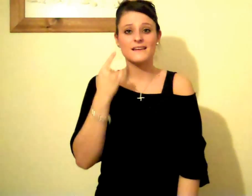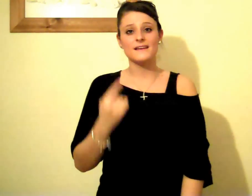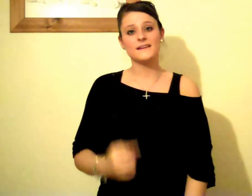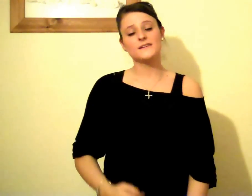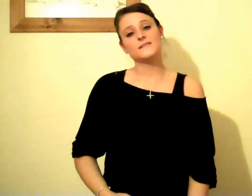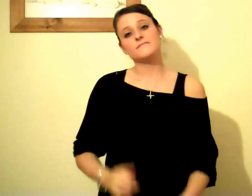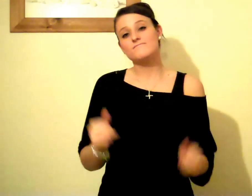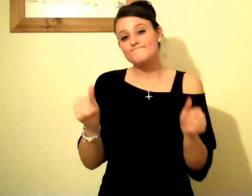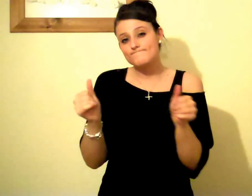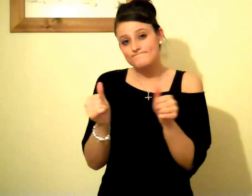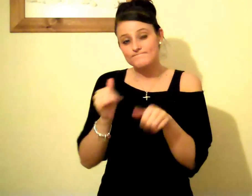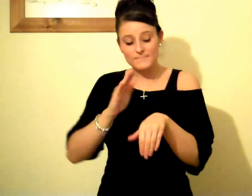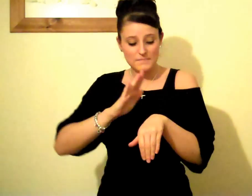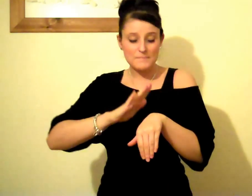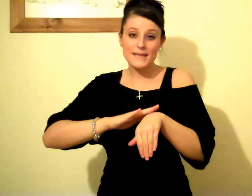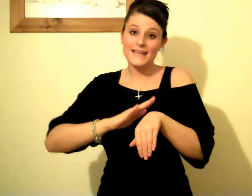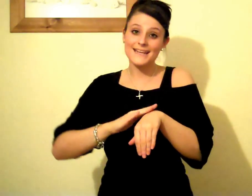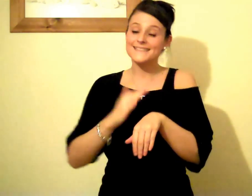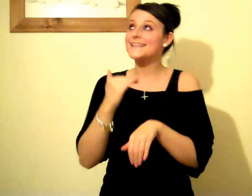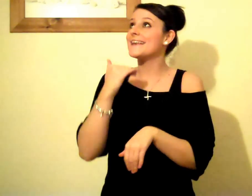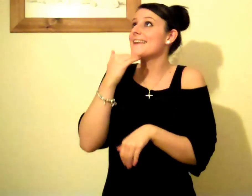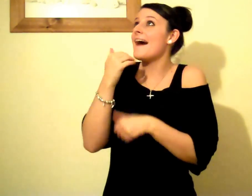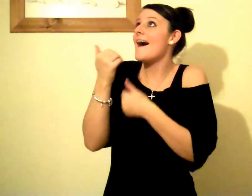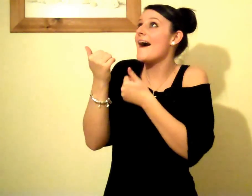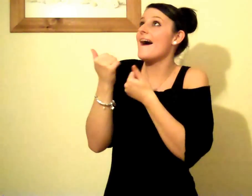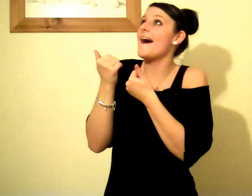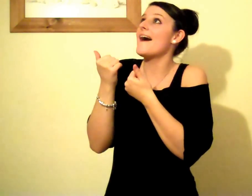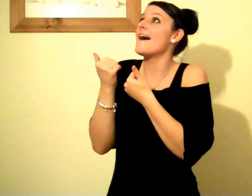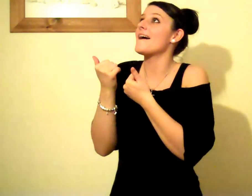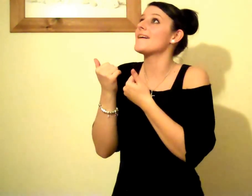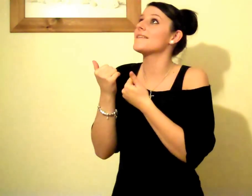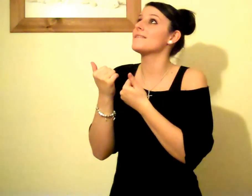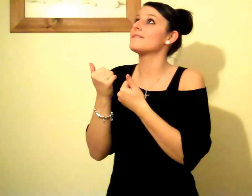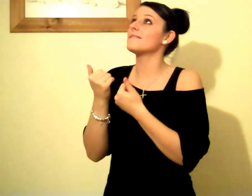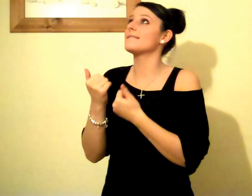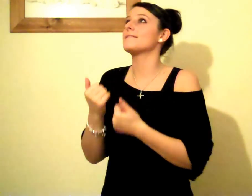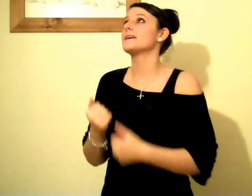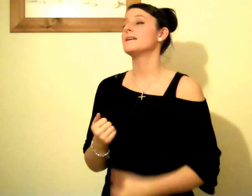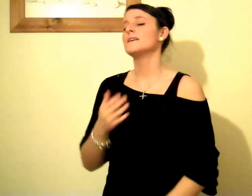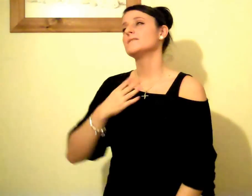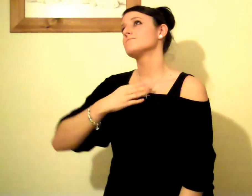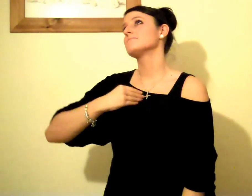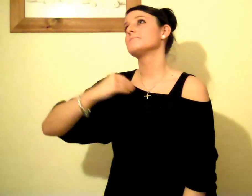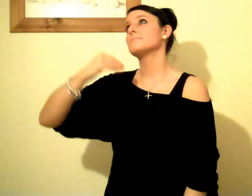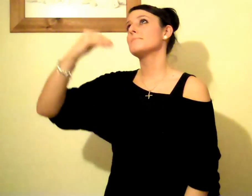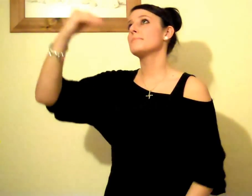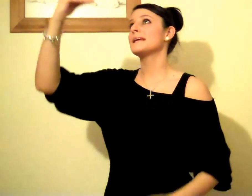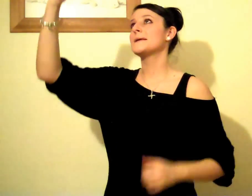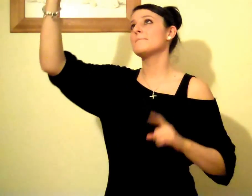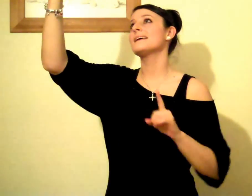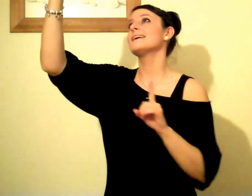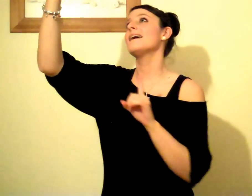A minute's enough minute's Just beat me